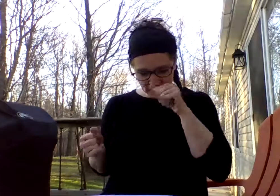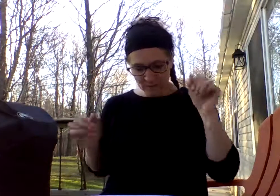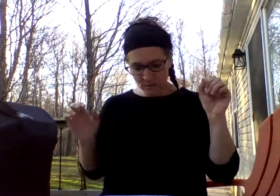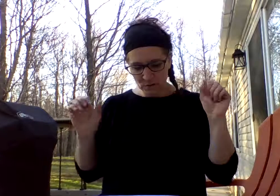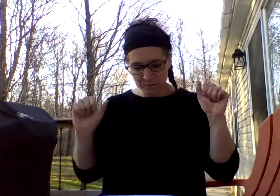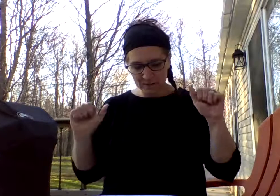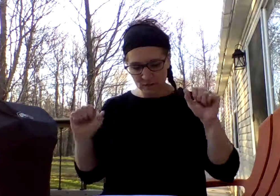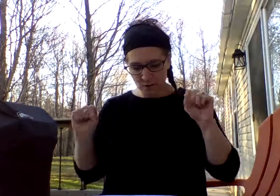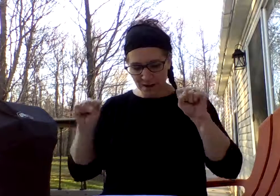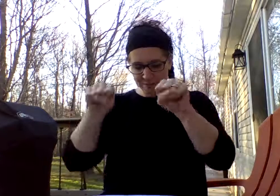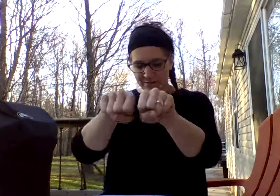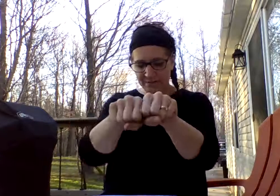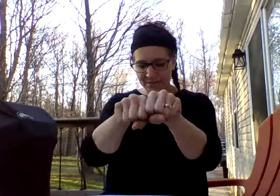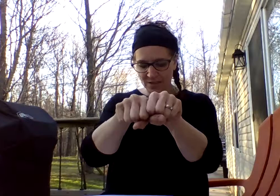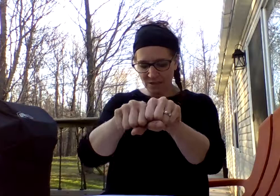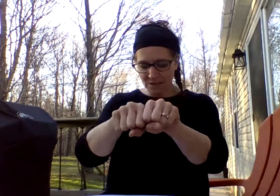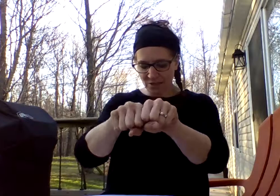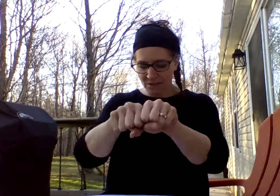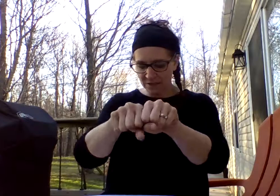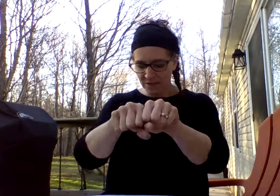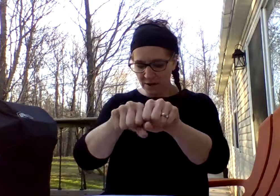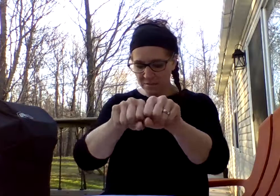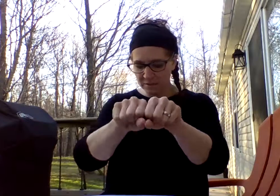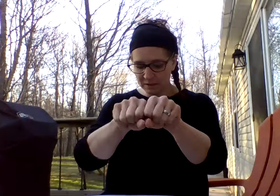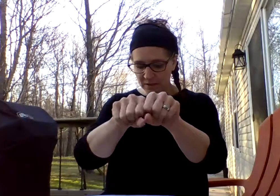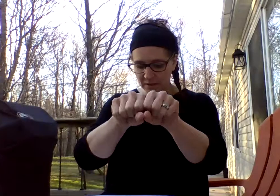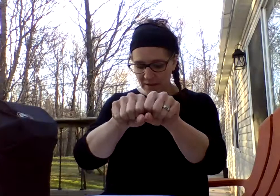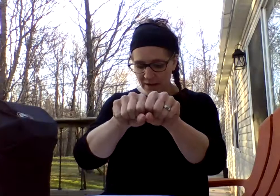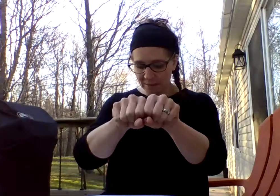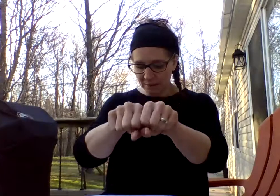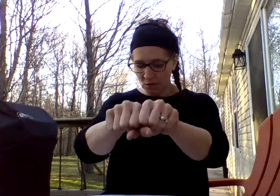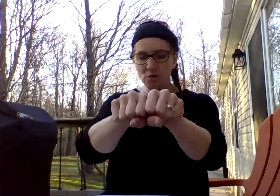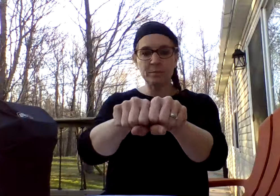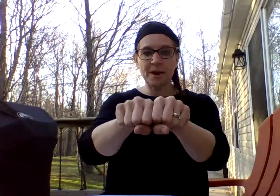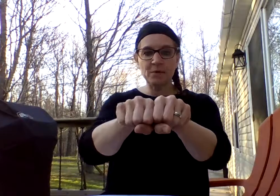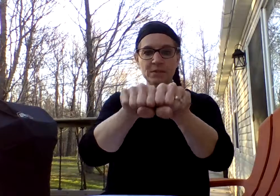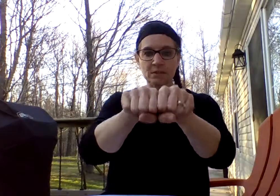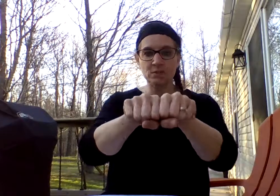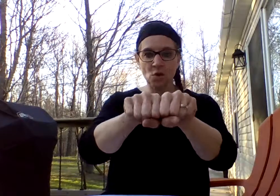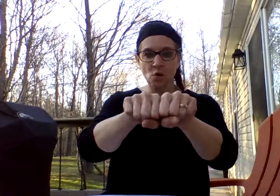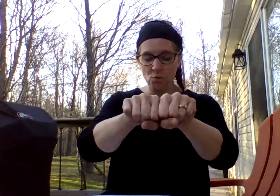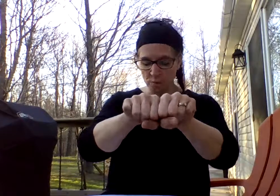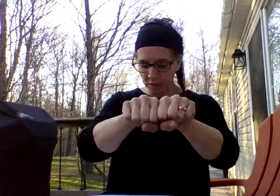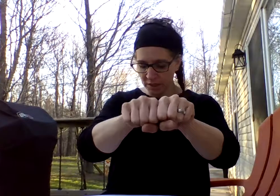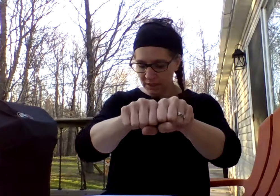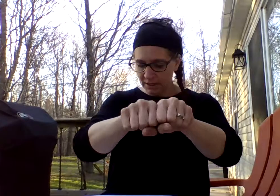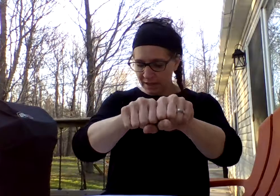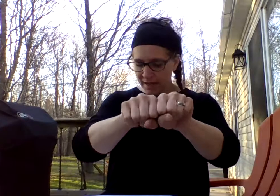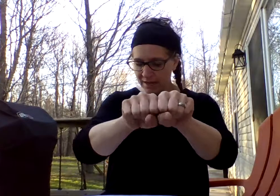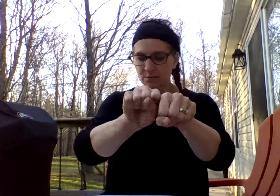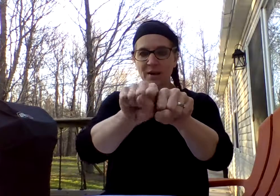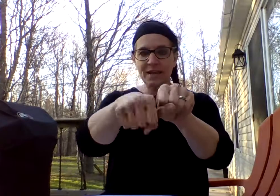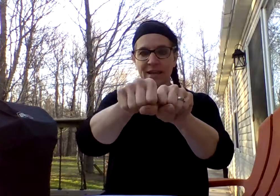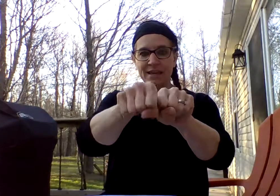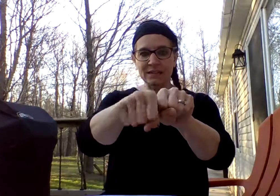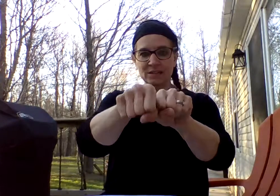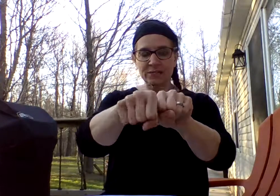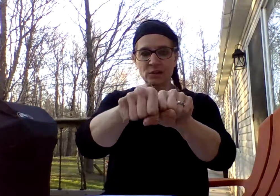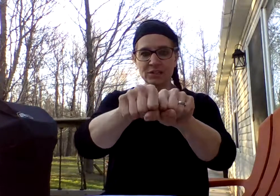Excuse me. So I have my fists. They're touching at the thumbs. I'm going to hold them out. This is the whole word. And the right hand is the first